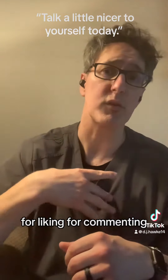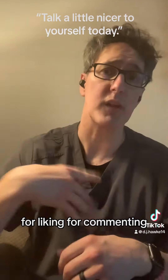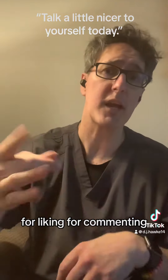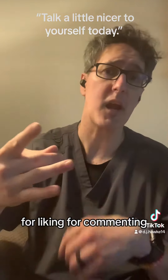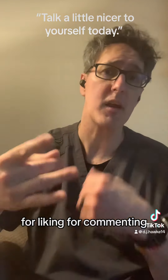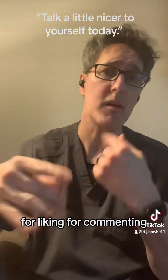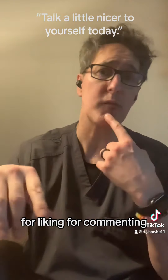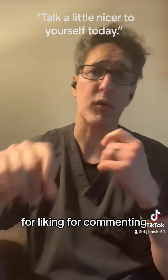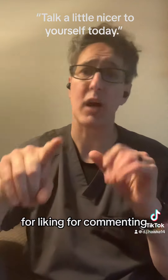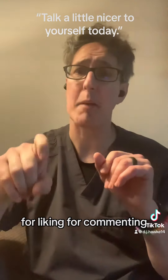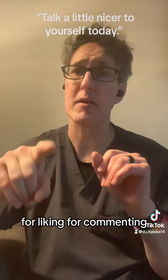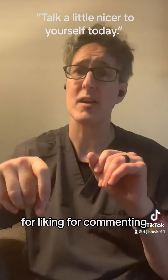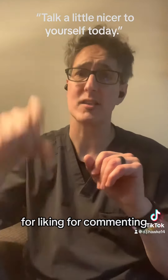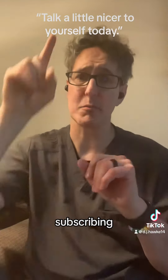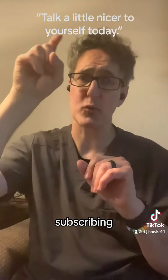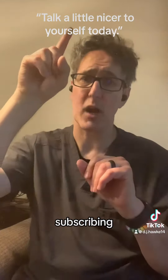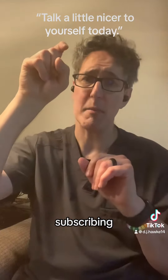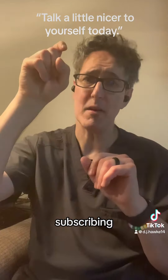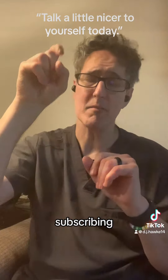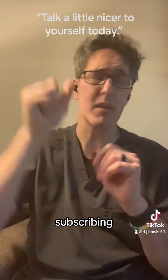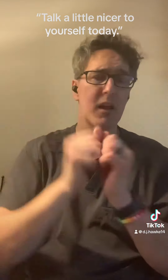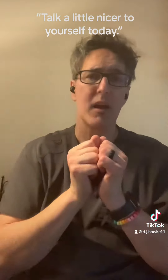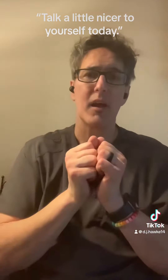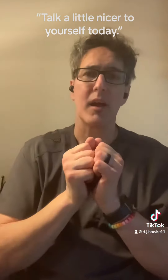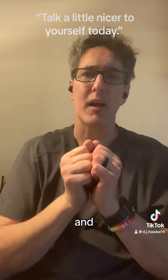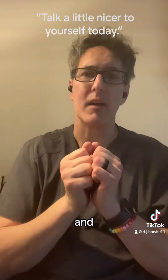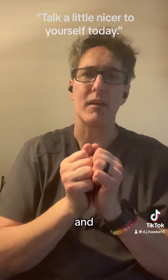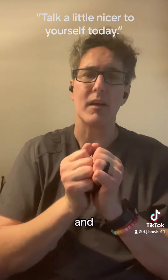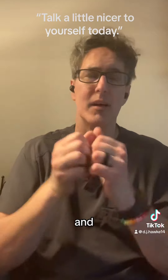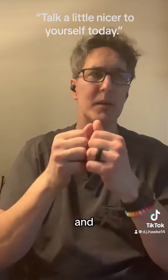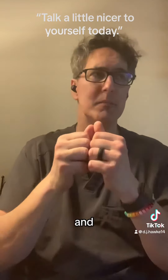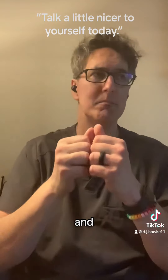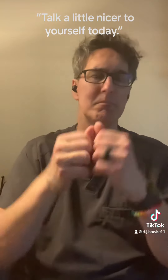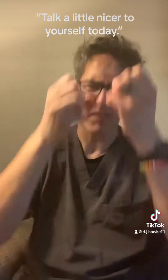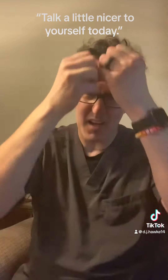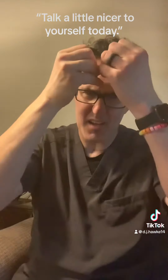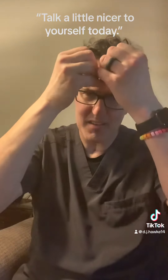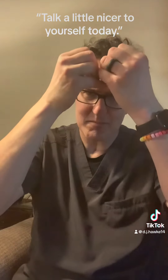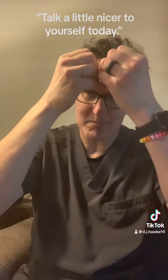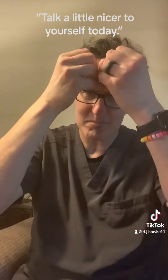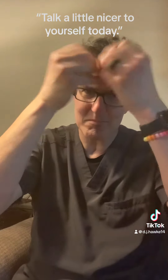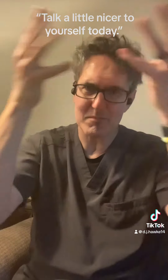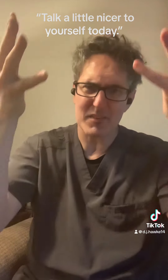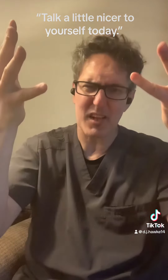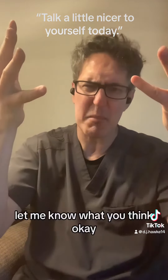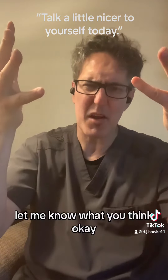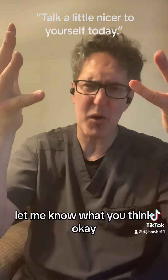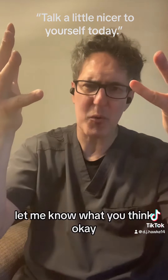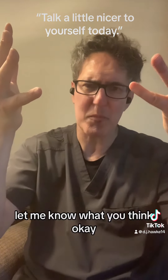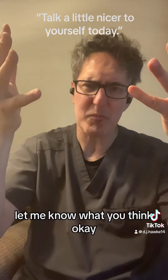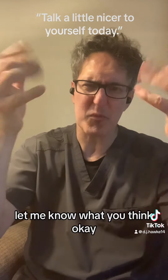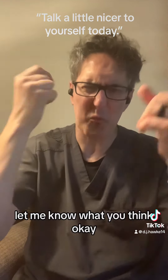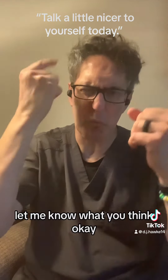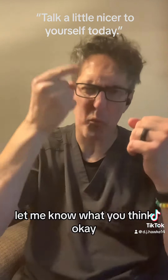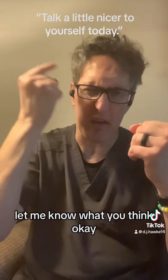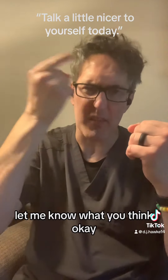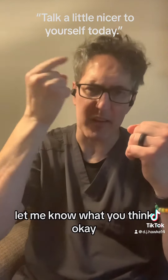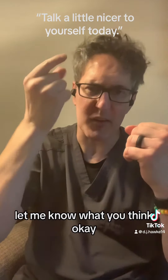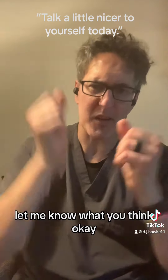liking, for commenting, subscribing, and, uh, let me know what you think. Okay?